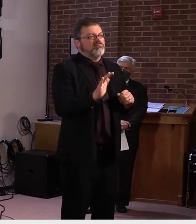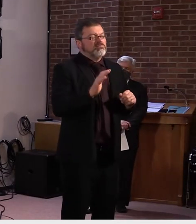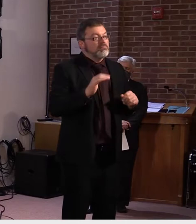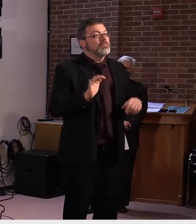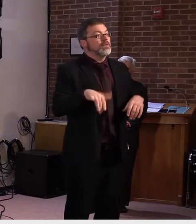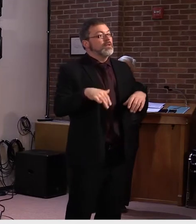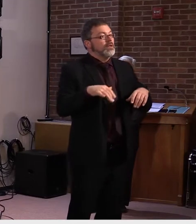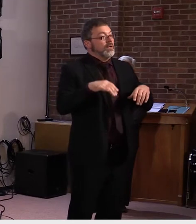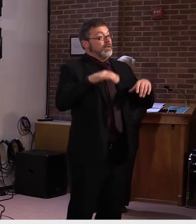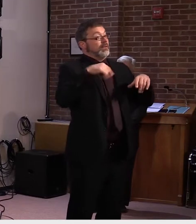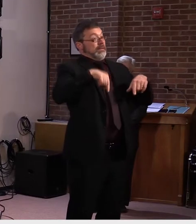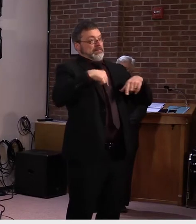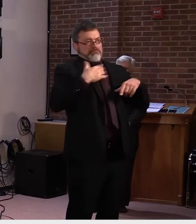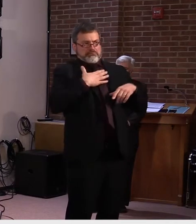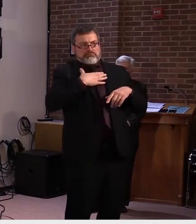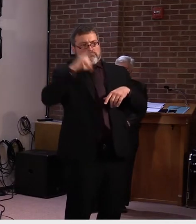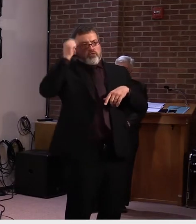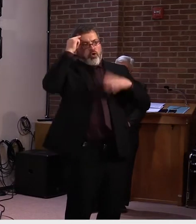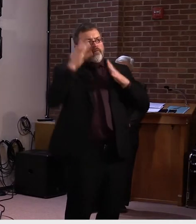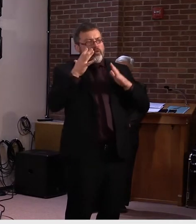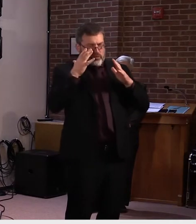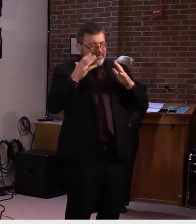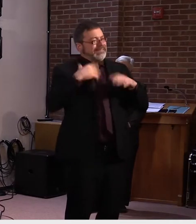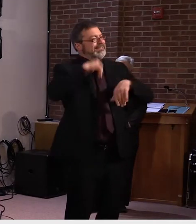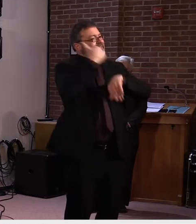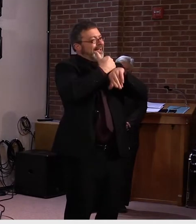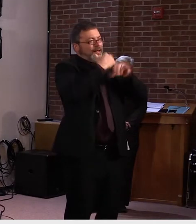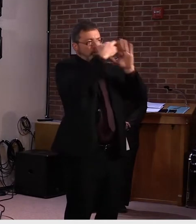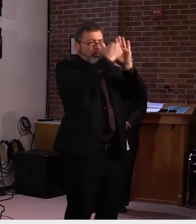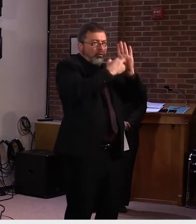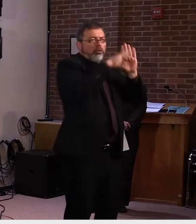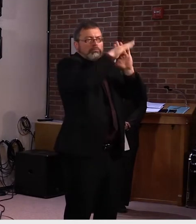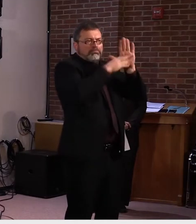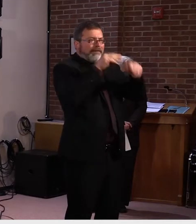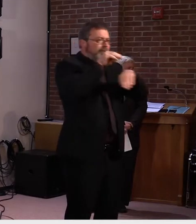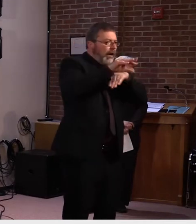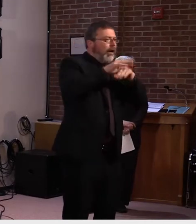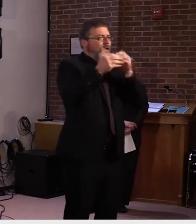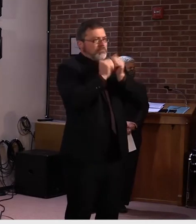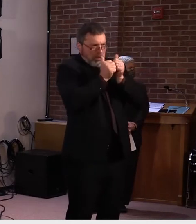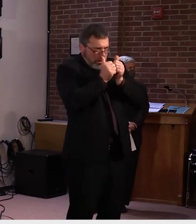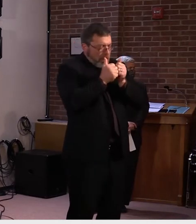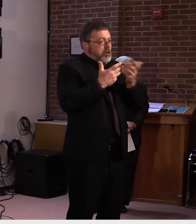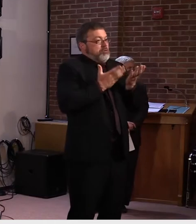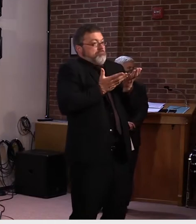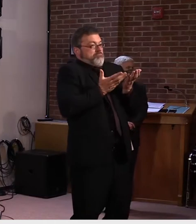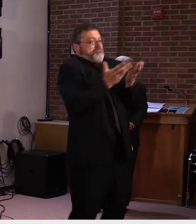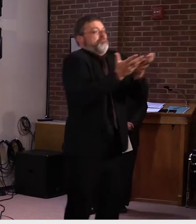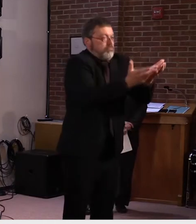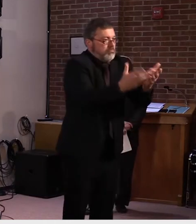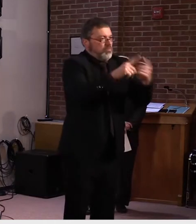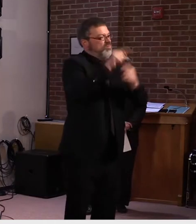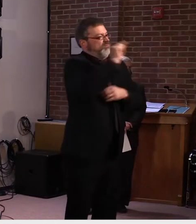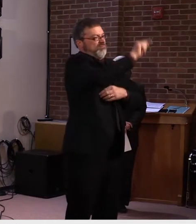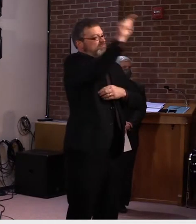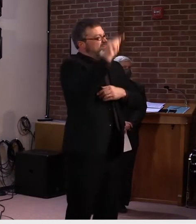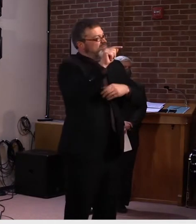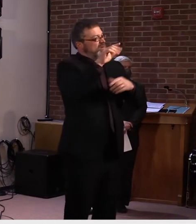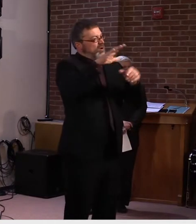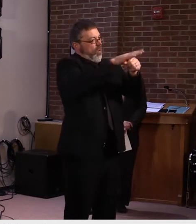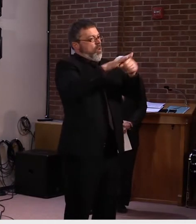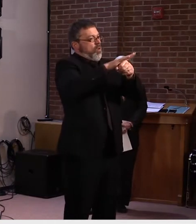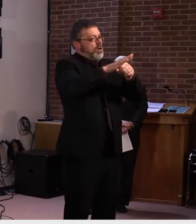it needs to be put in place at the local level. There are more than 50 superintendents, 300